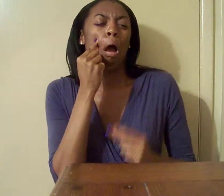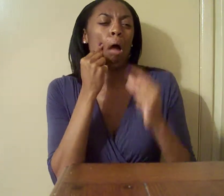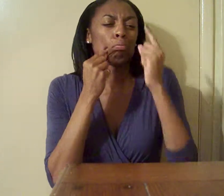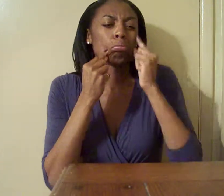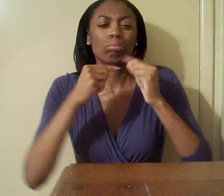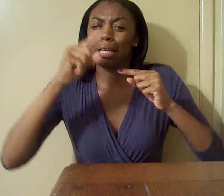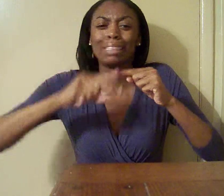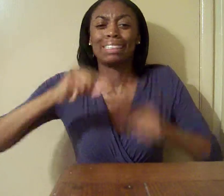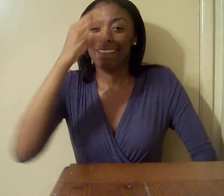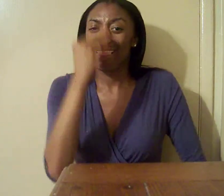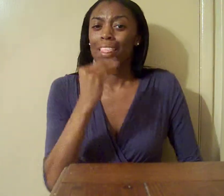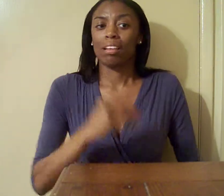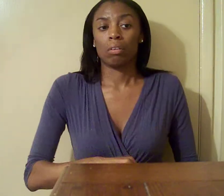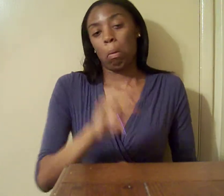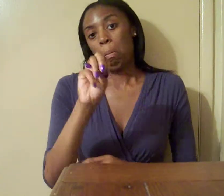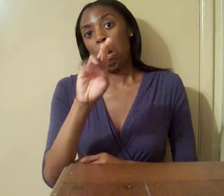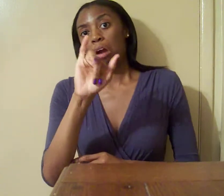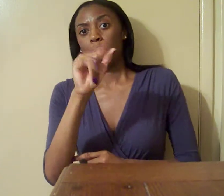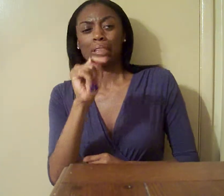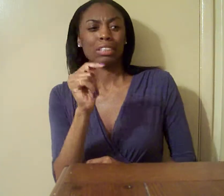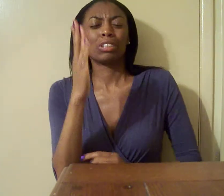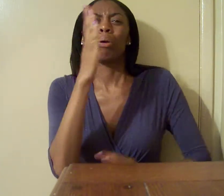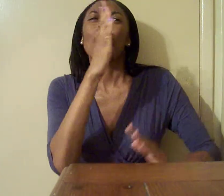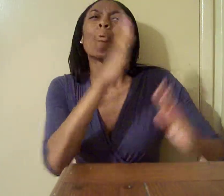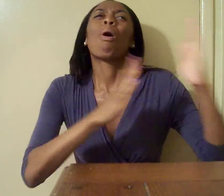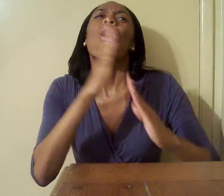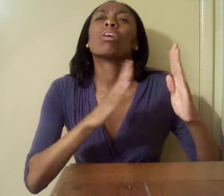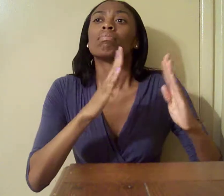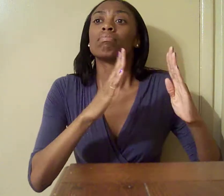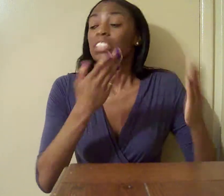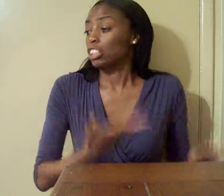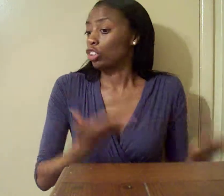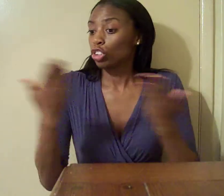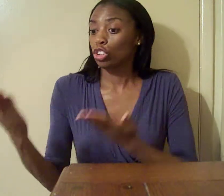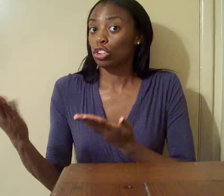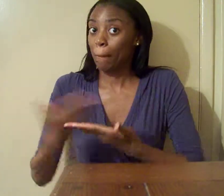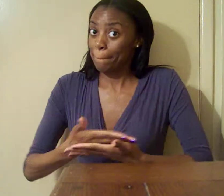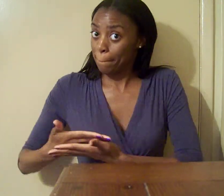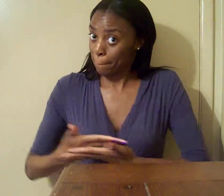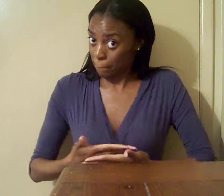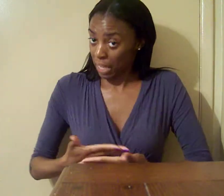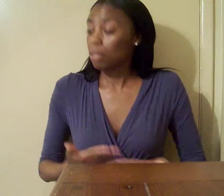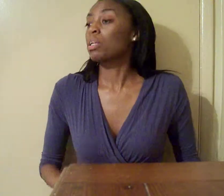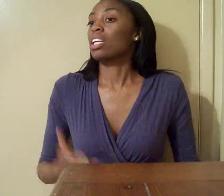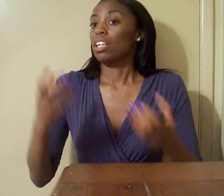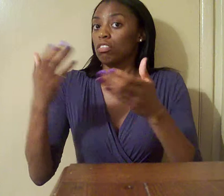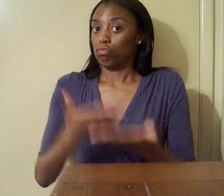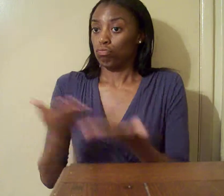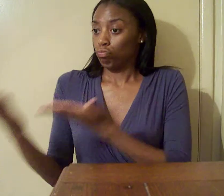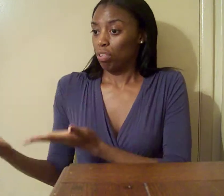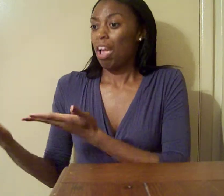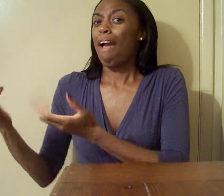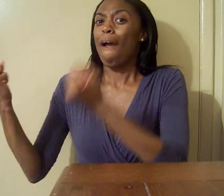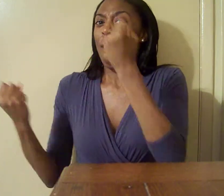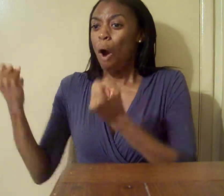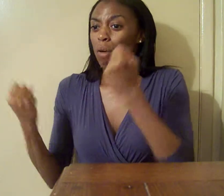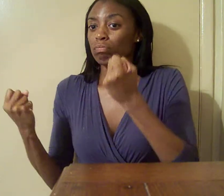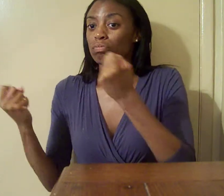Margaret got worried and put the baby in the car and took him to the emergency room. The doctor checked him